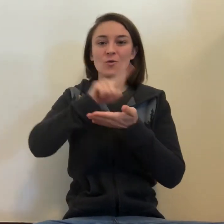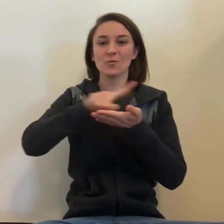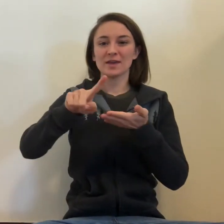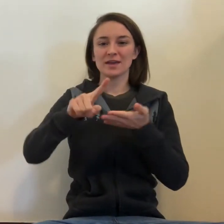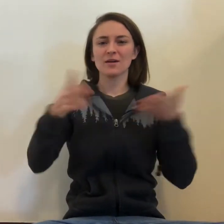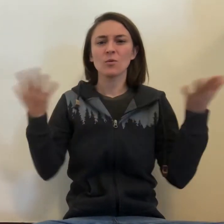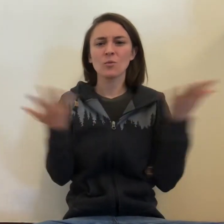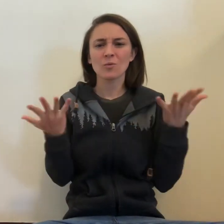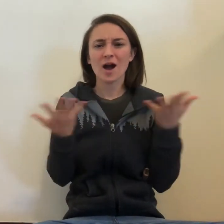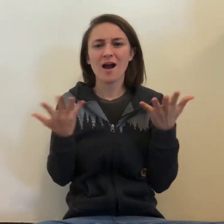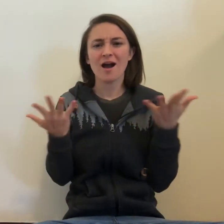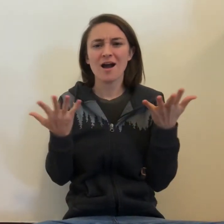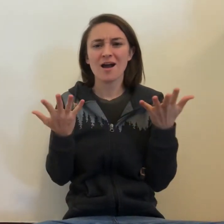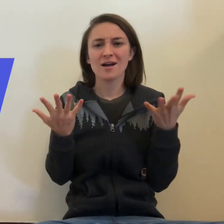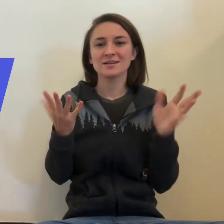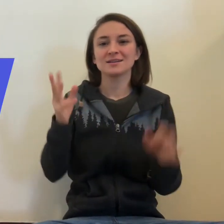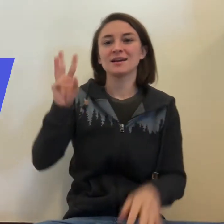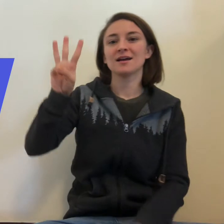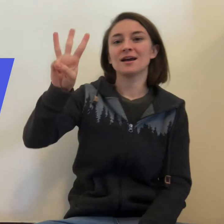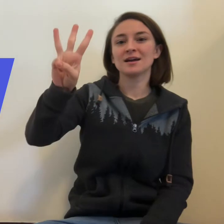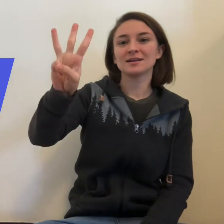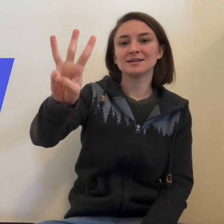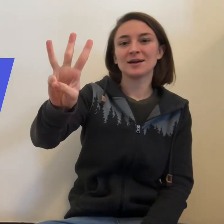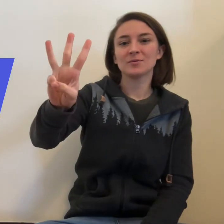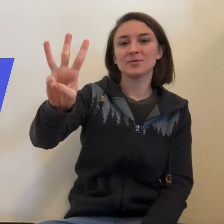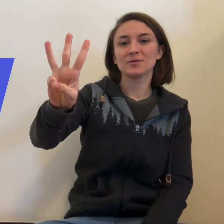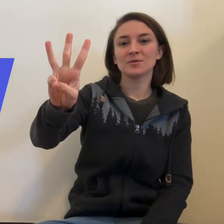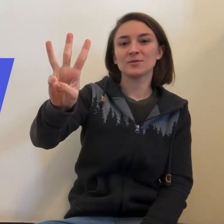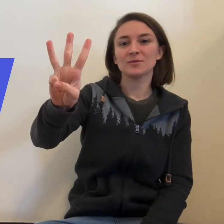What's the letter for the week? W.